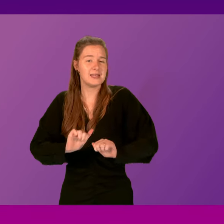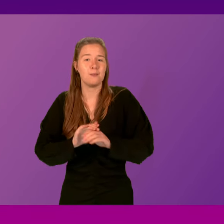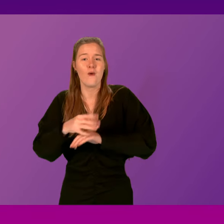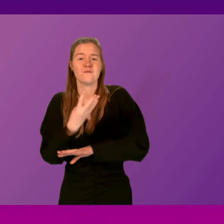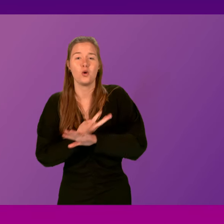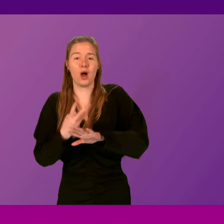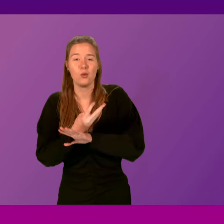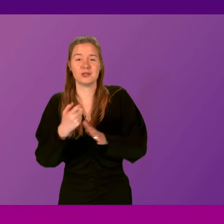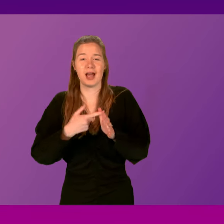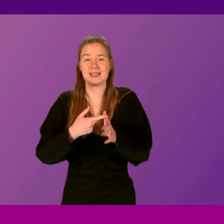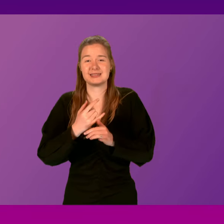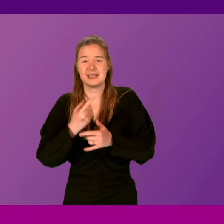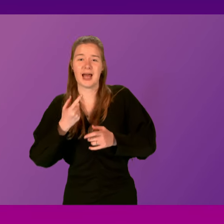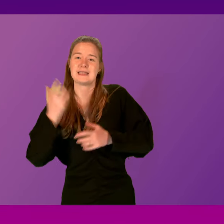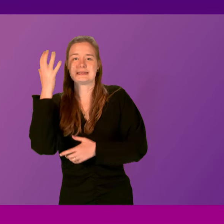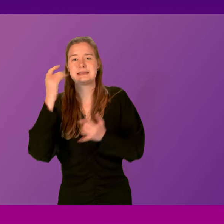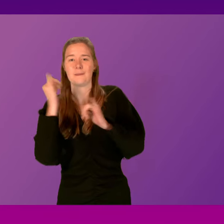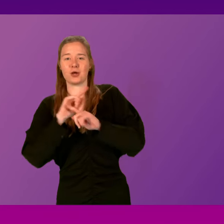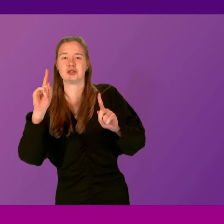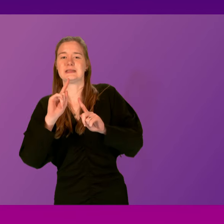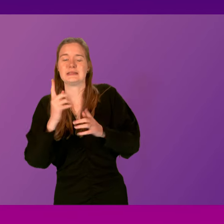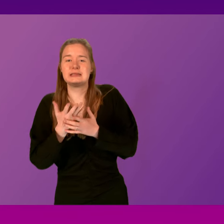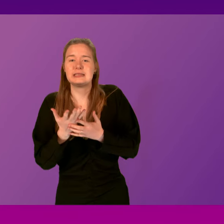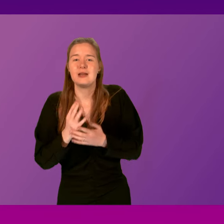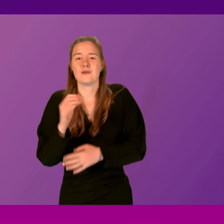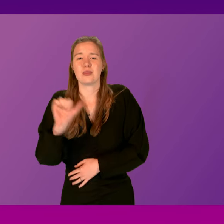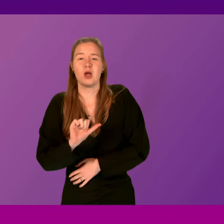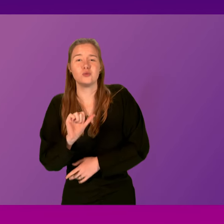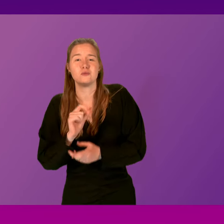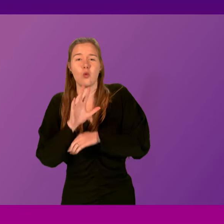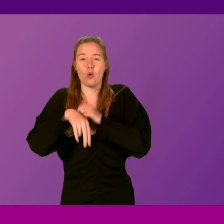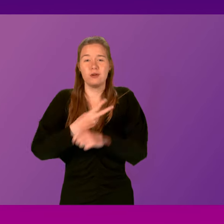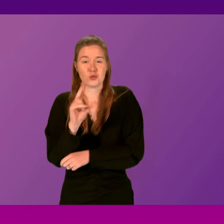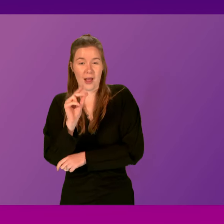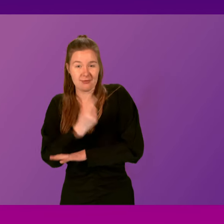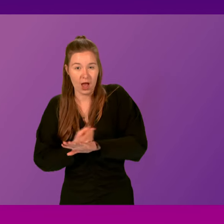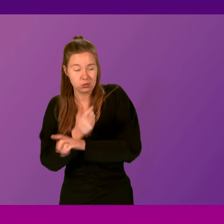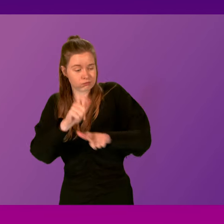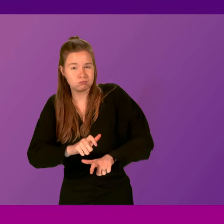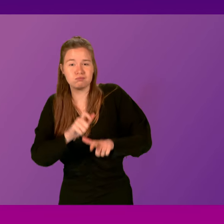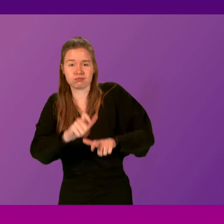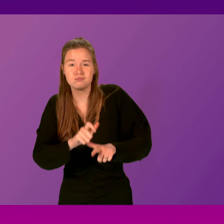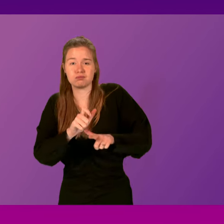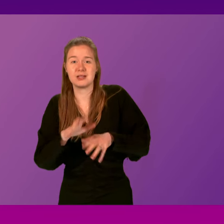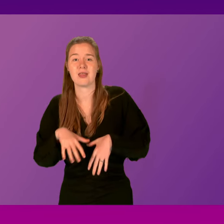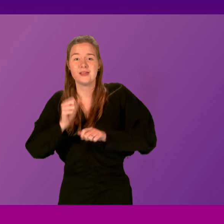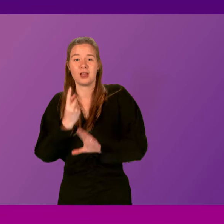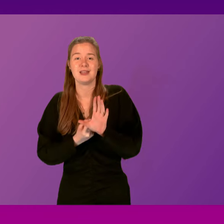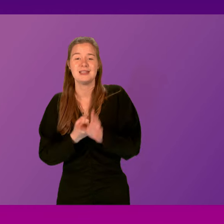at A E this year. Almost 55,000 of them were there for over 12 hours. And at the start of the year,